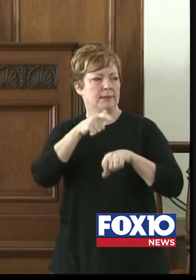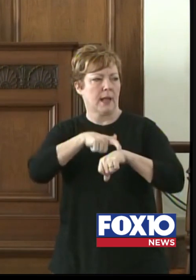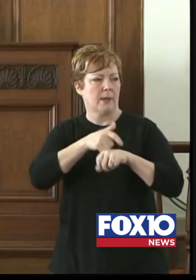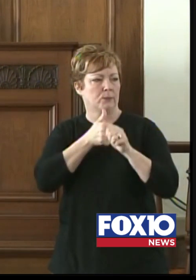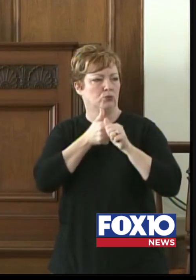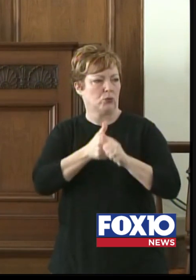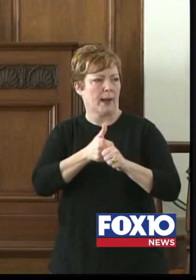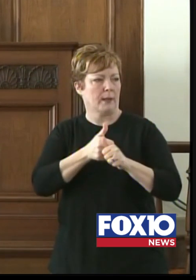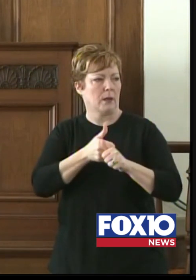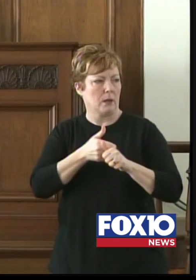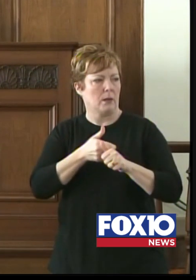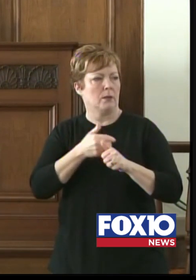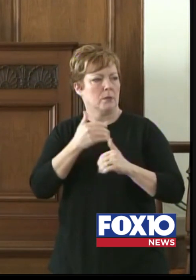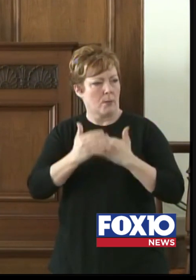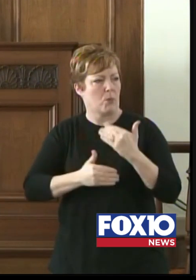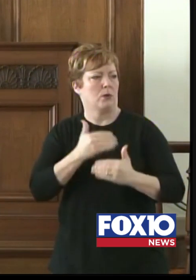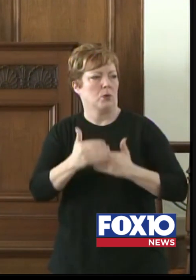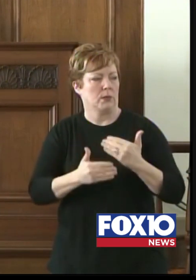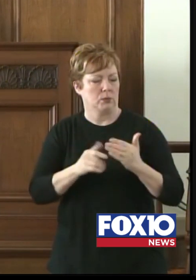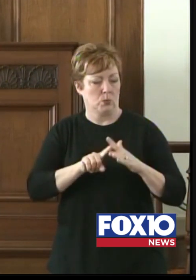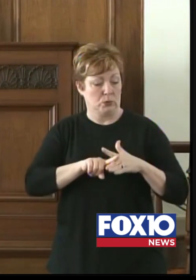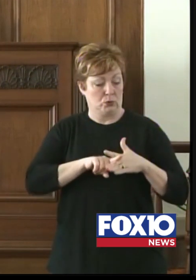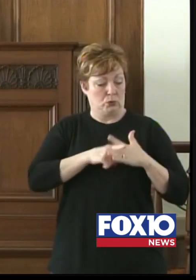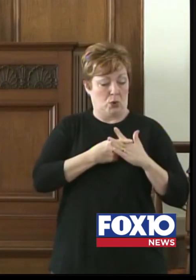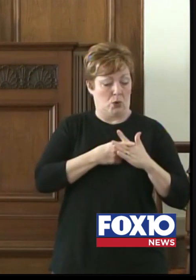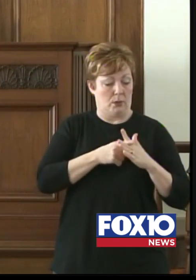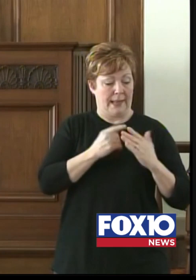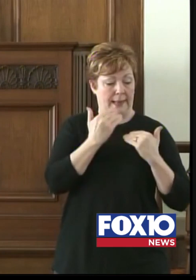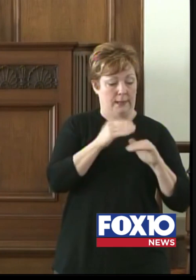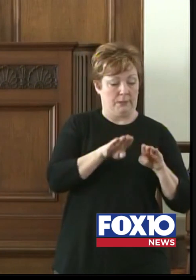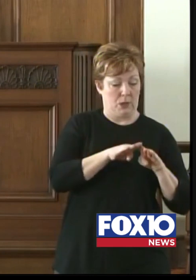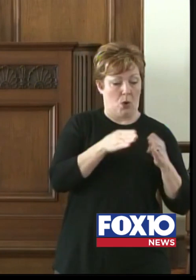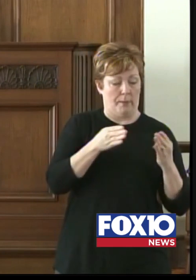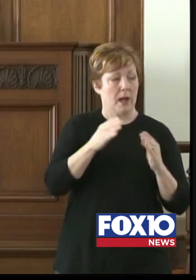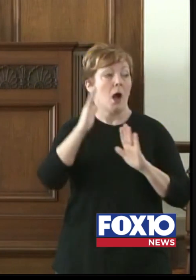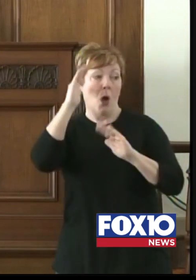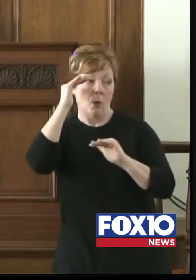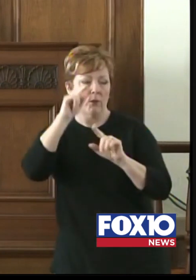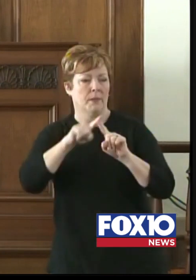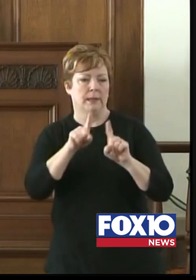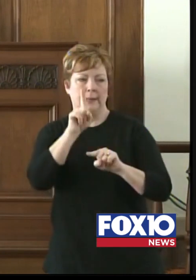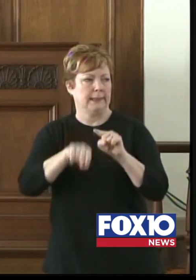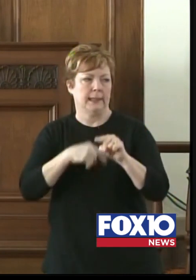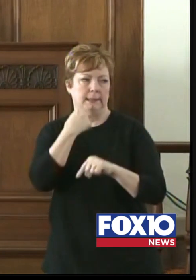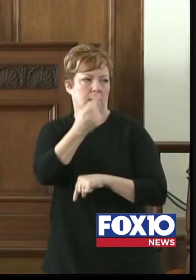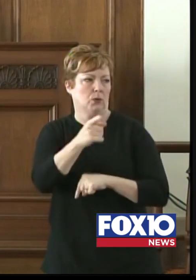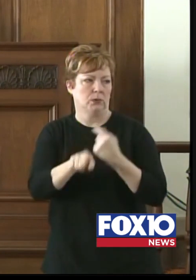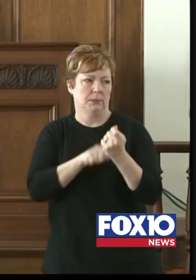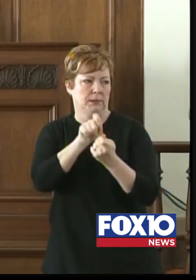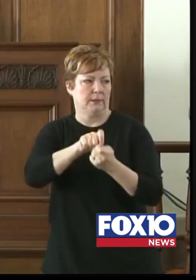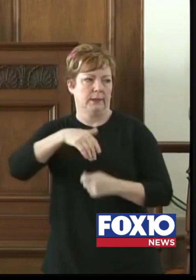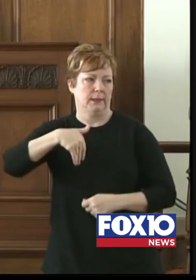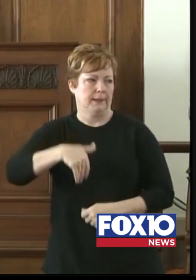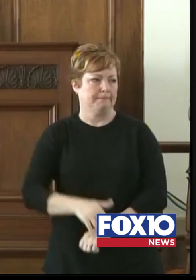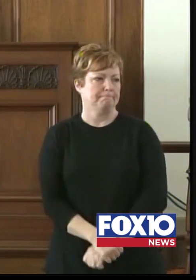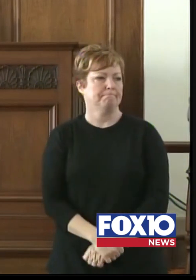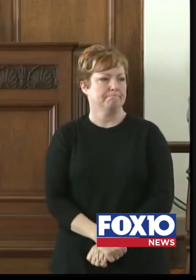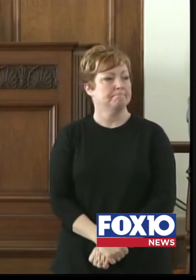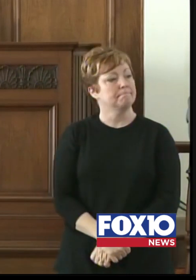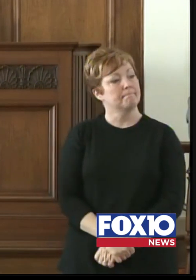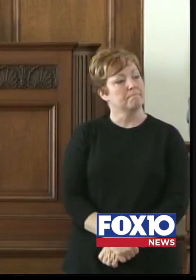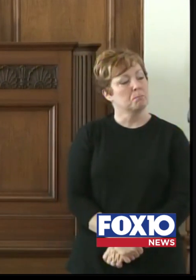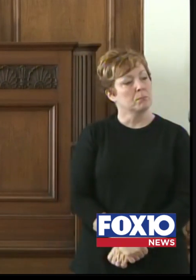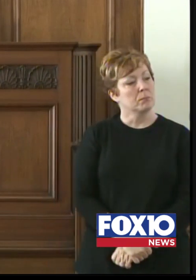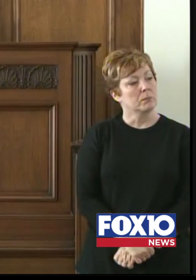as we begin this limited reopening. so we are hopeful, but I can't speak with specifics on that issue yet. Yes, sir.